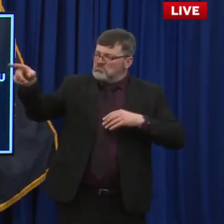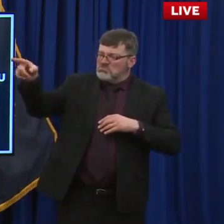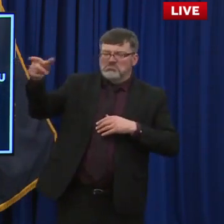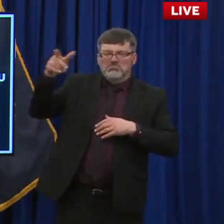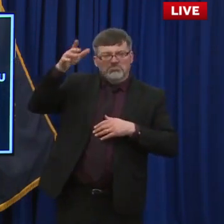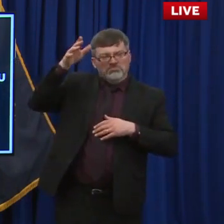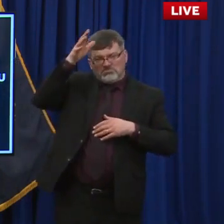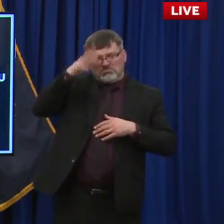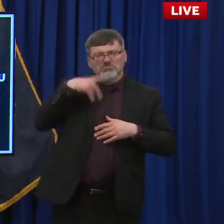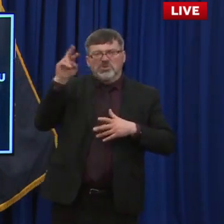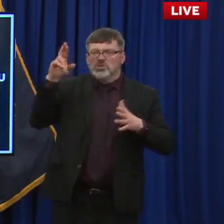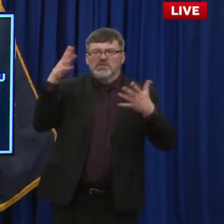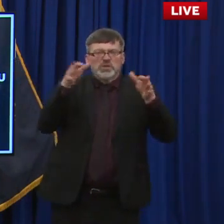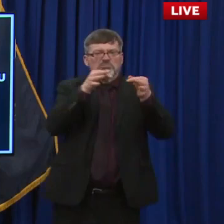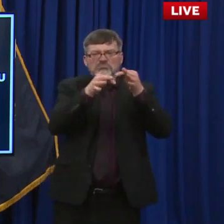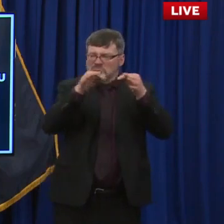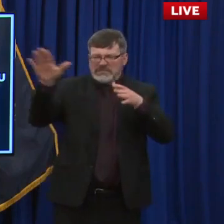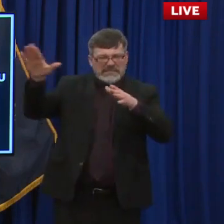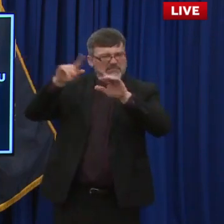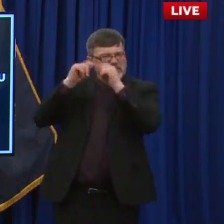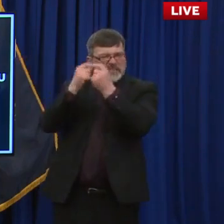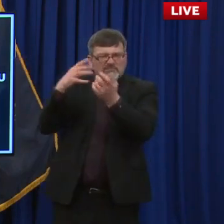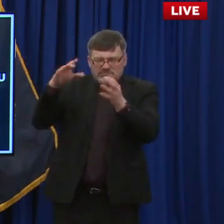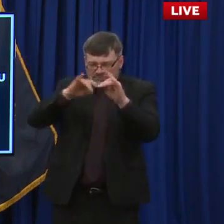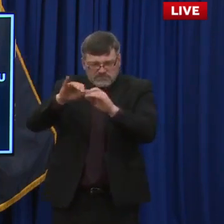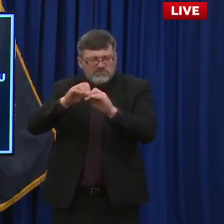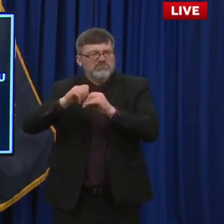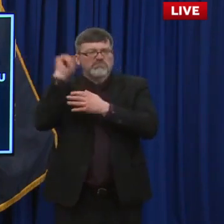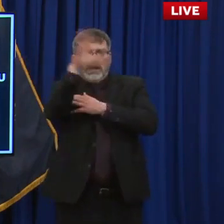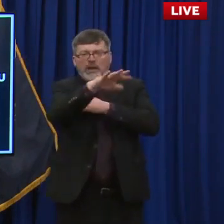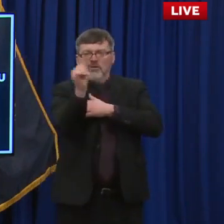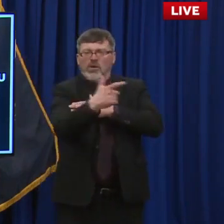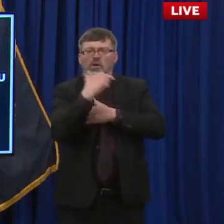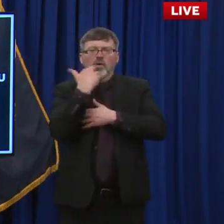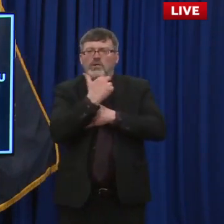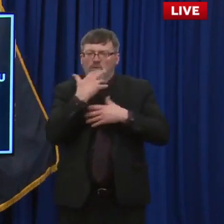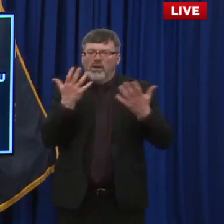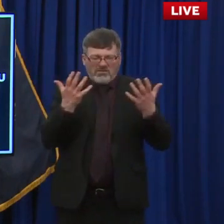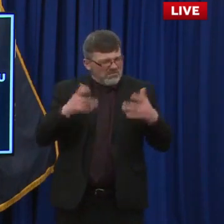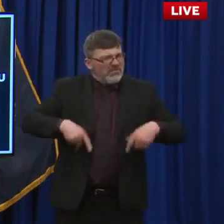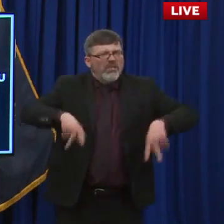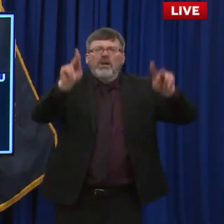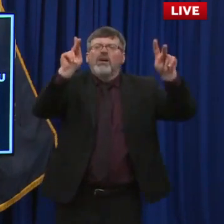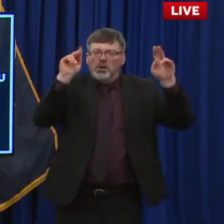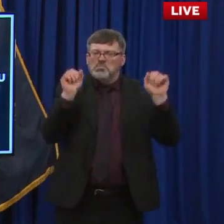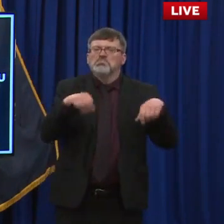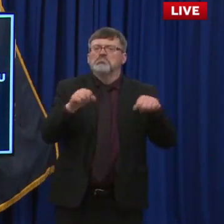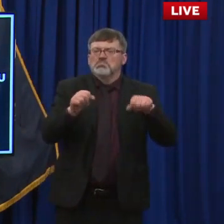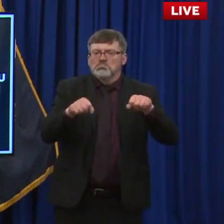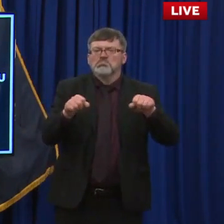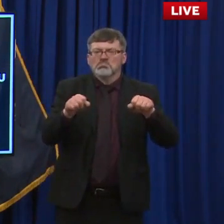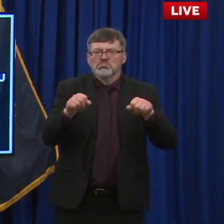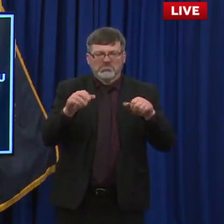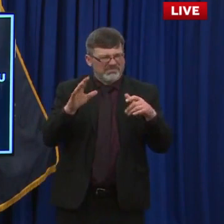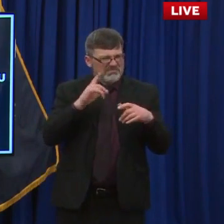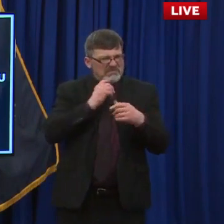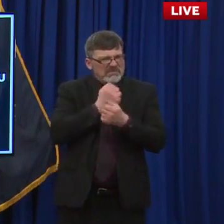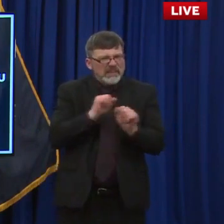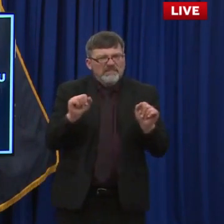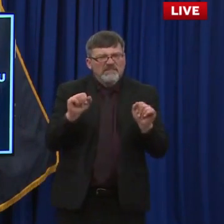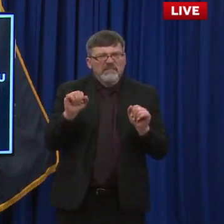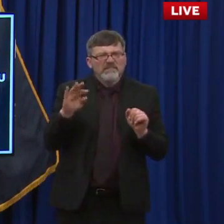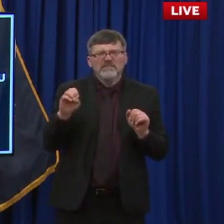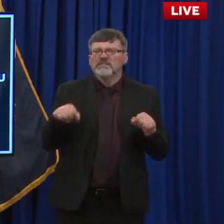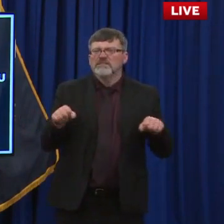his team, I think, did a great job providing, uh, the ability to allow that to happen in a safe, in a safe way with, uh, some, some distancing between